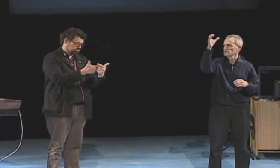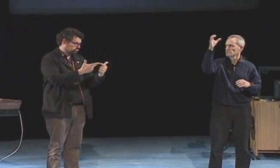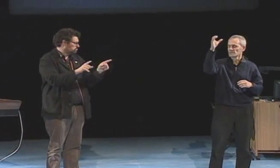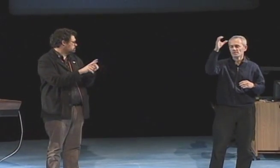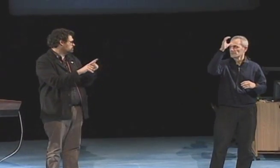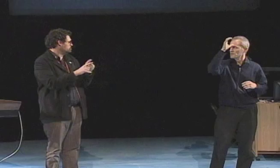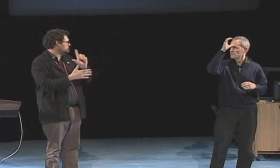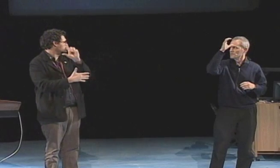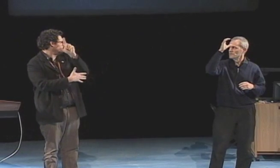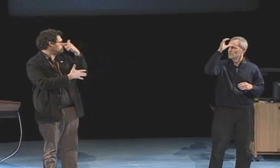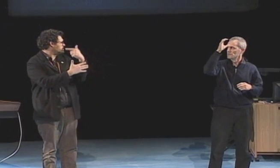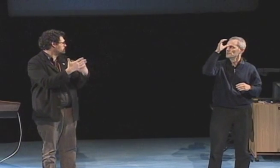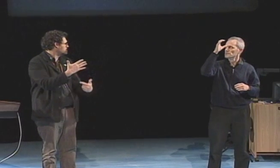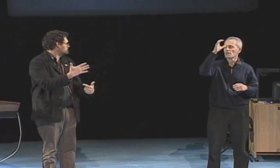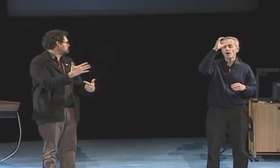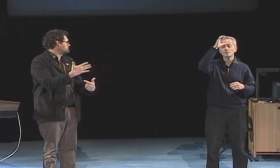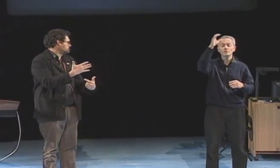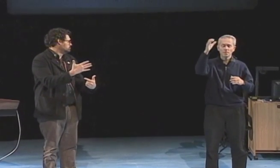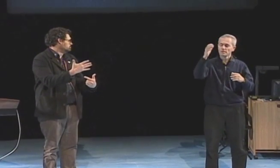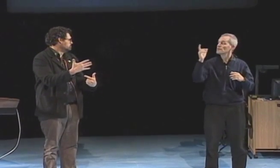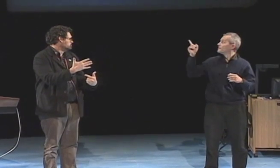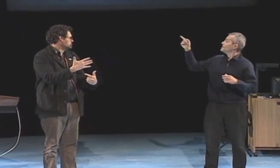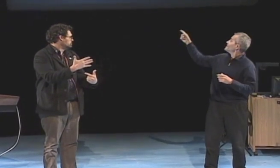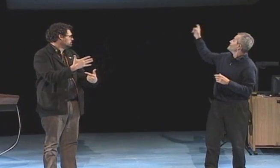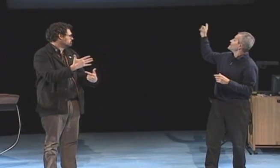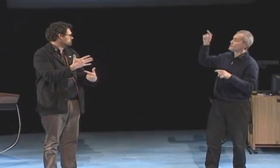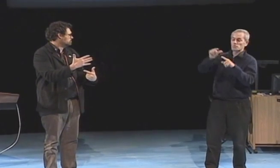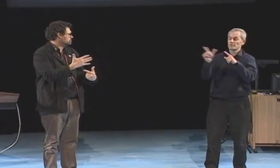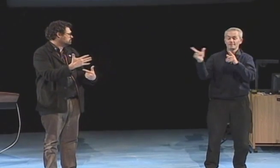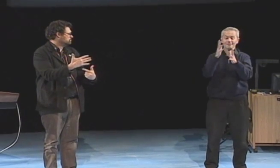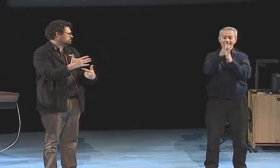Next, I wanted to talk about the concept of duality.